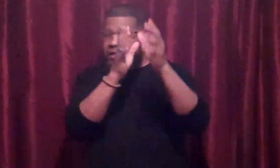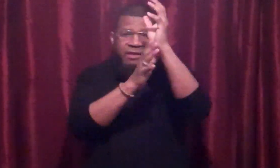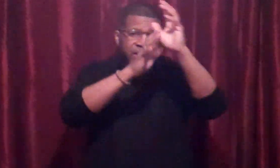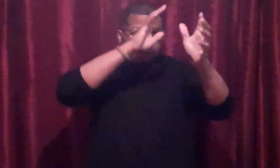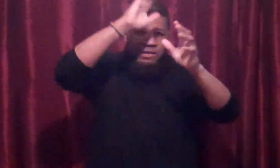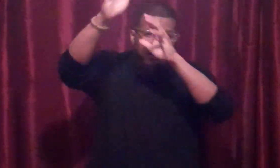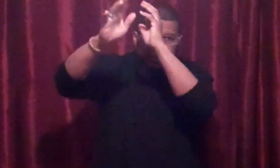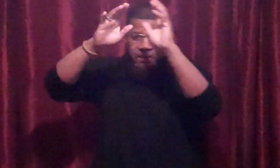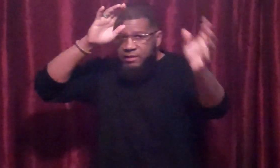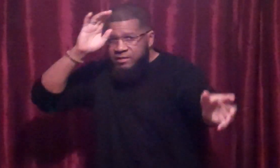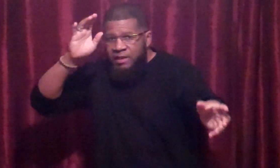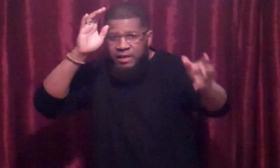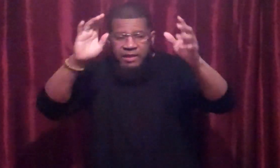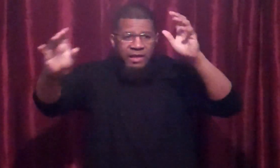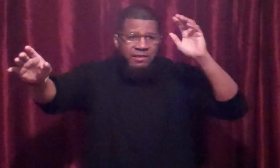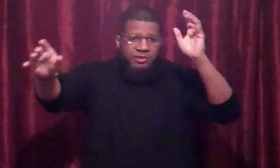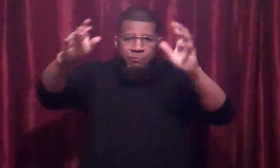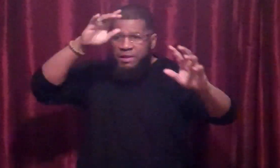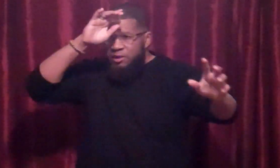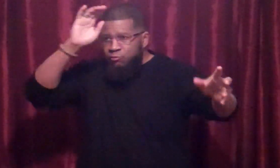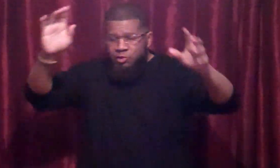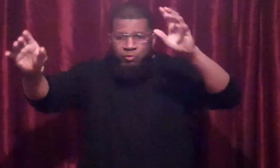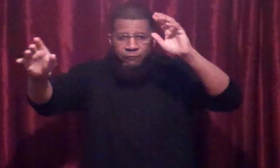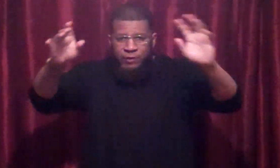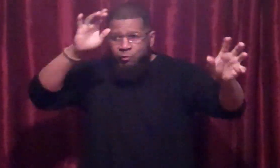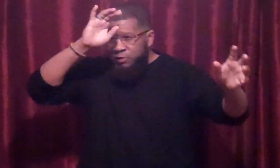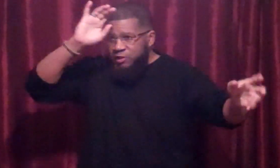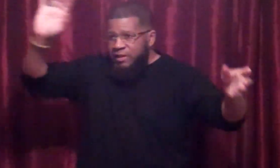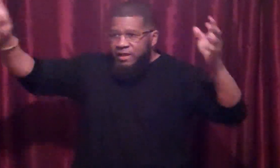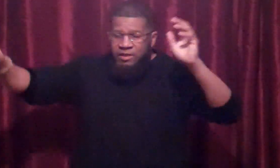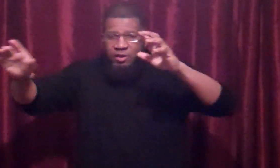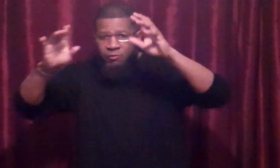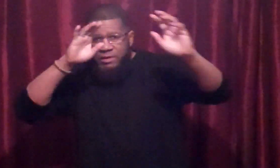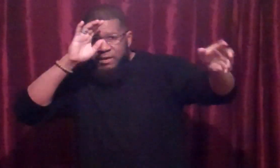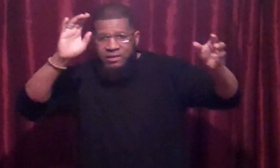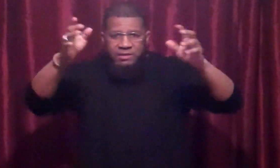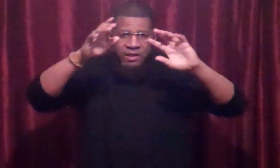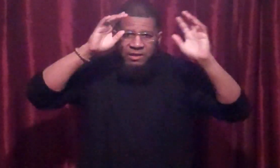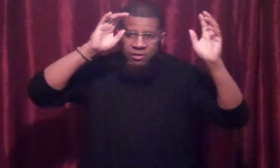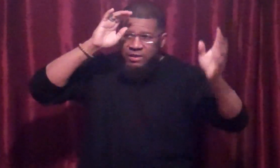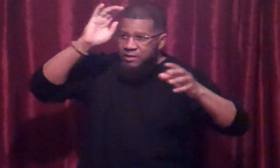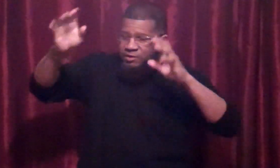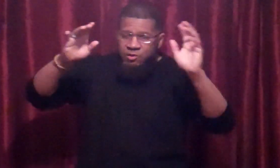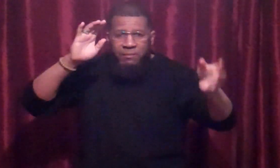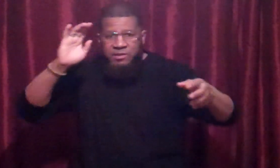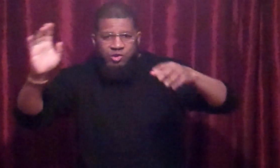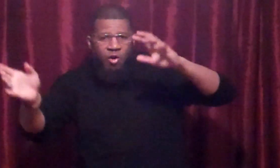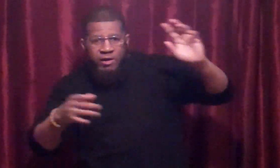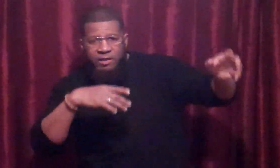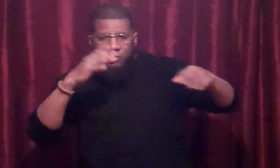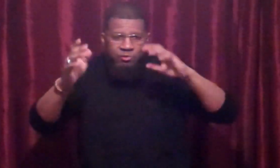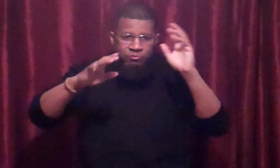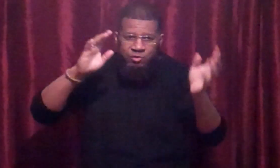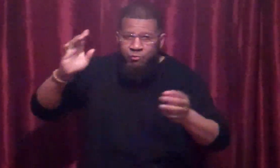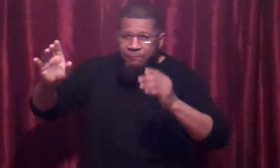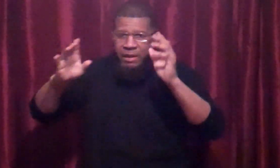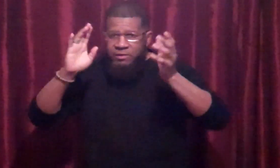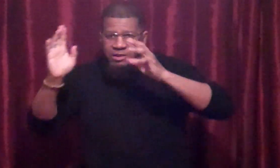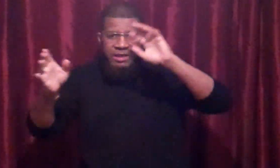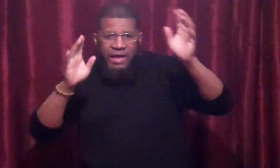kicking and the kicking and this. And they got so many YouTube viewers and, you know, and they've done so much talking on YouTube about this guy